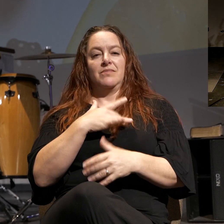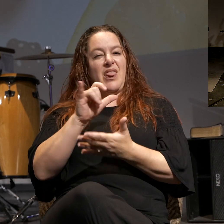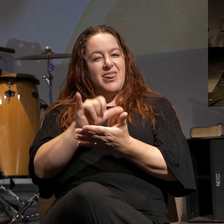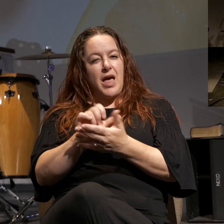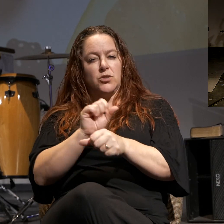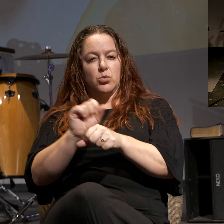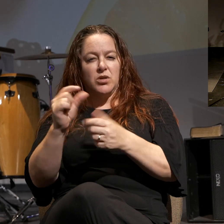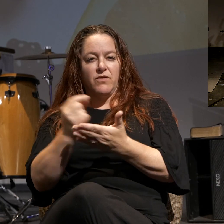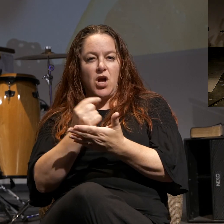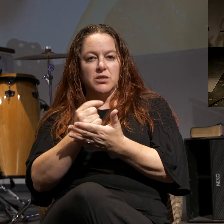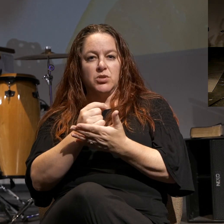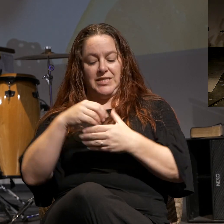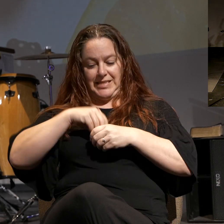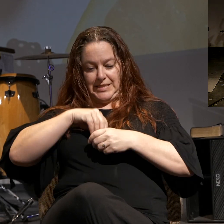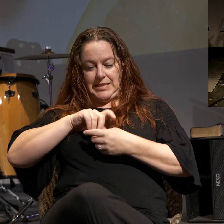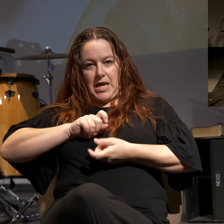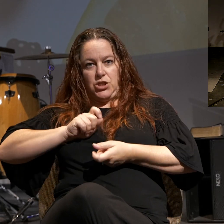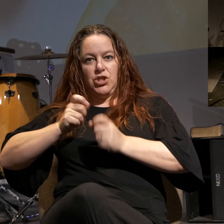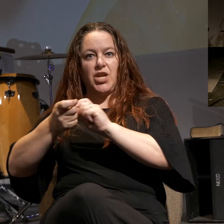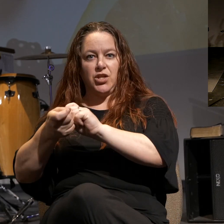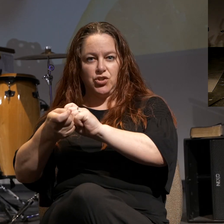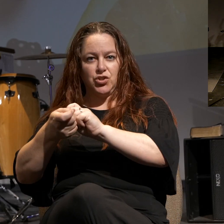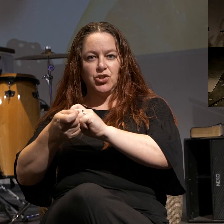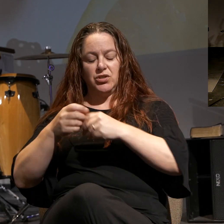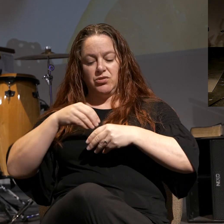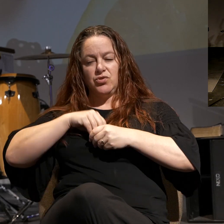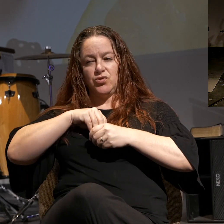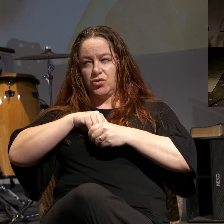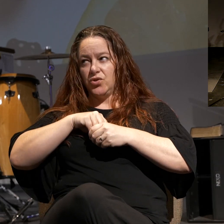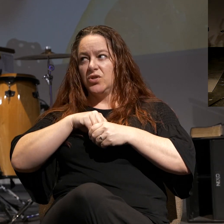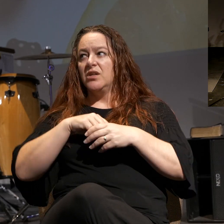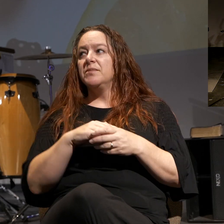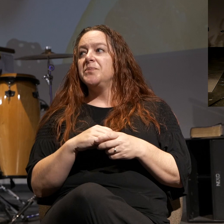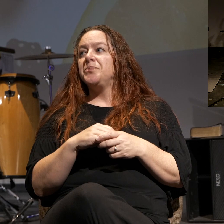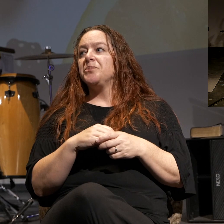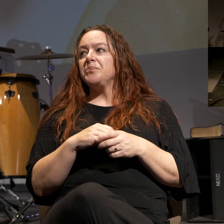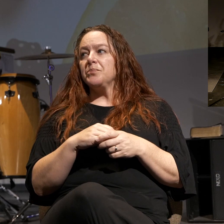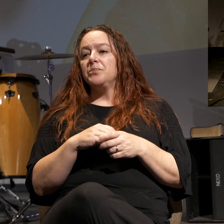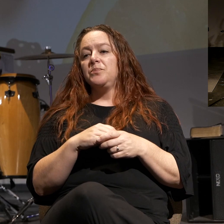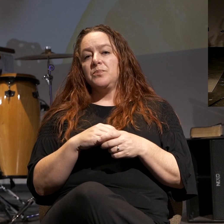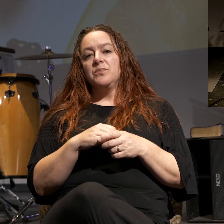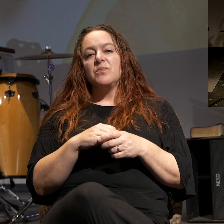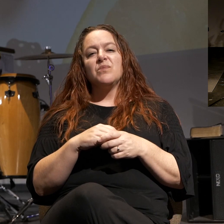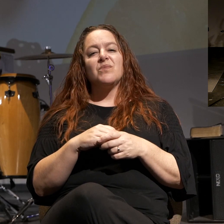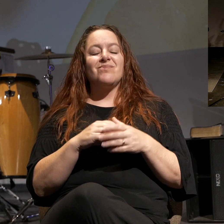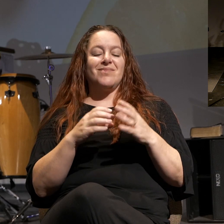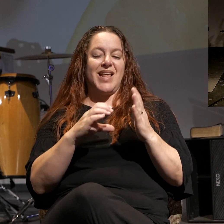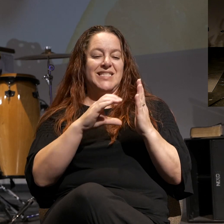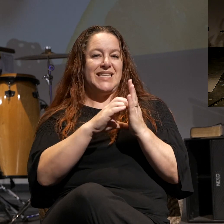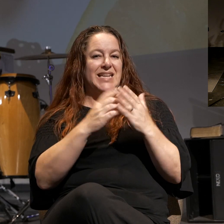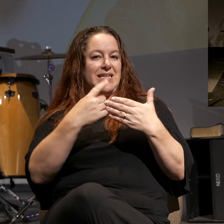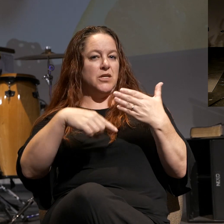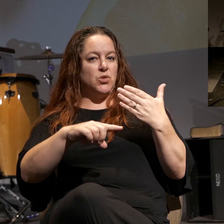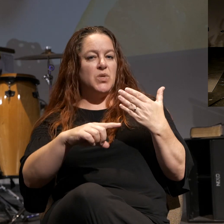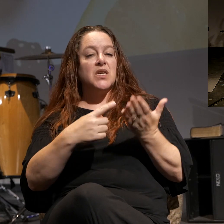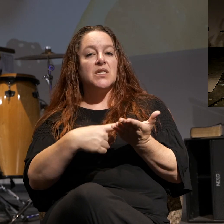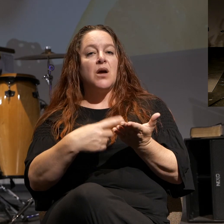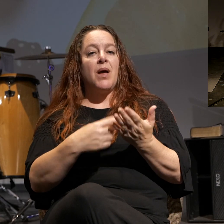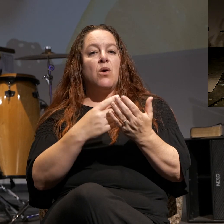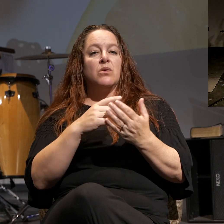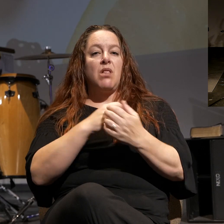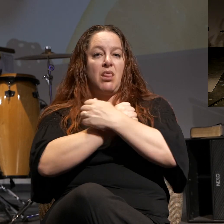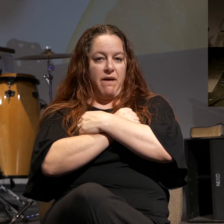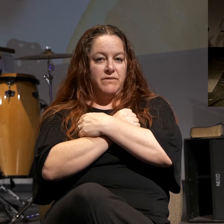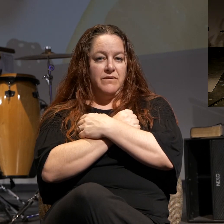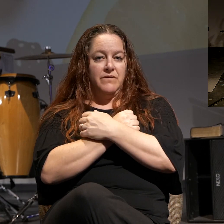It changes us from the inside out. So it's internal. And in fact, the text we're going to look at next week, we're going to talk about love.